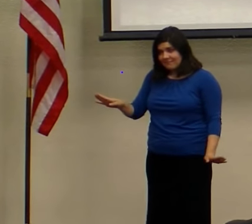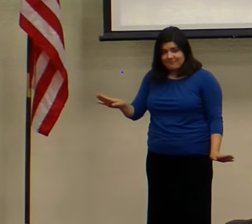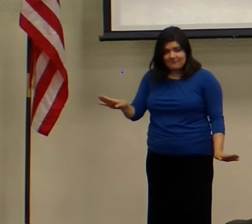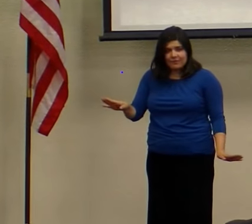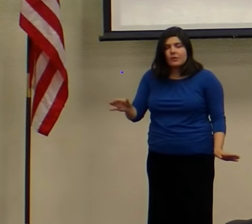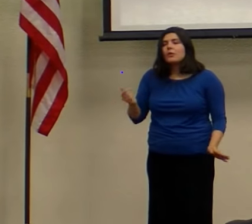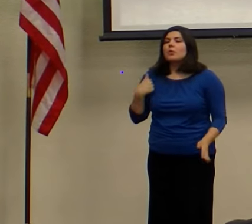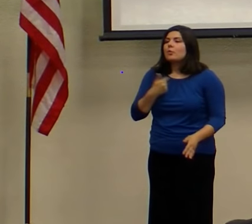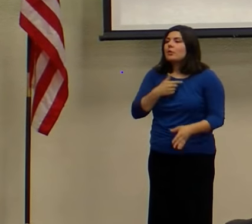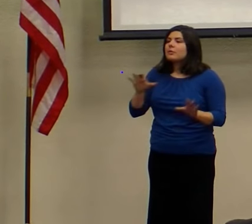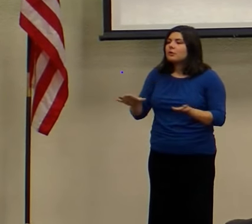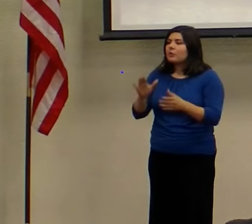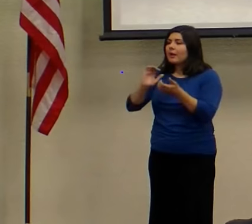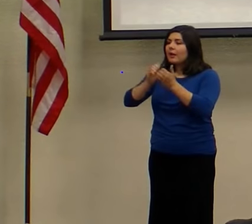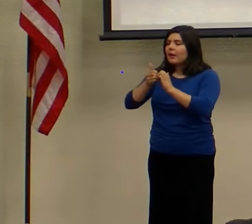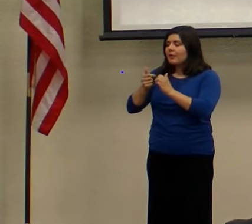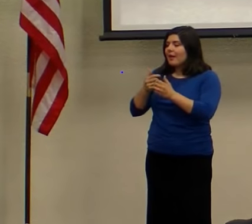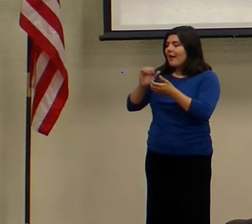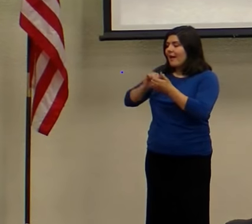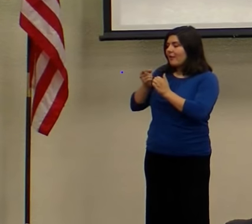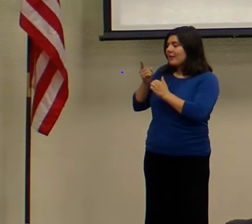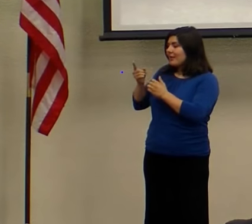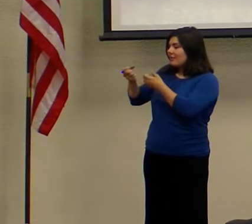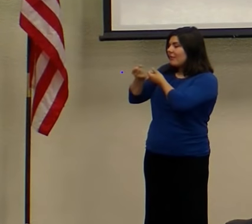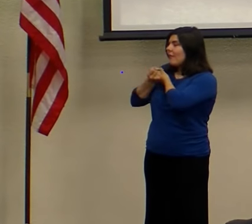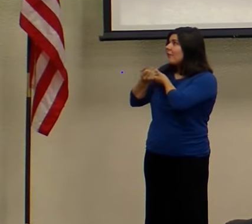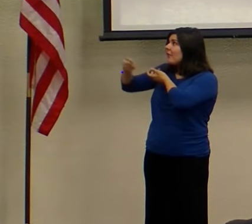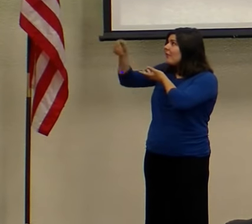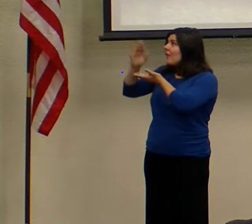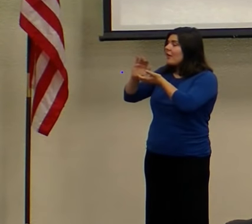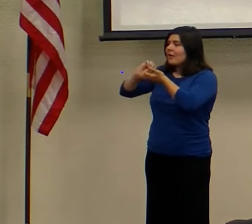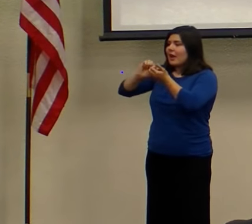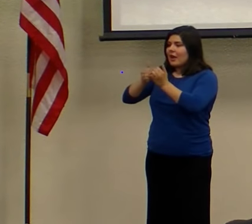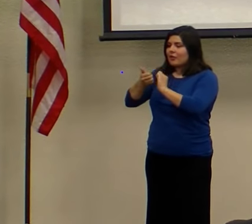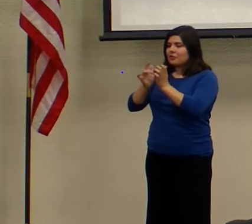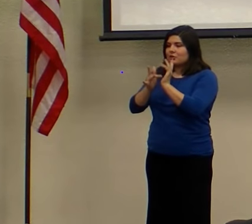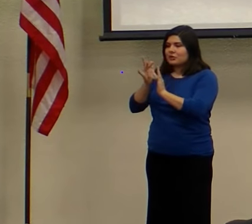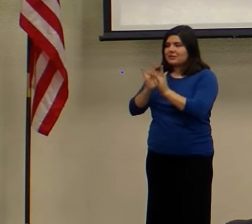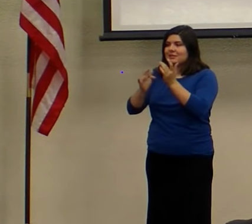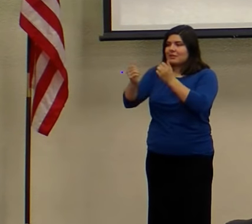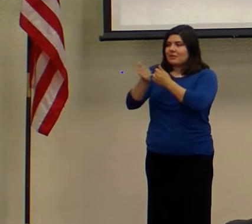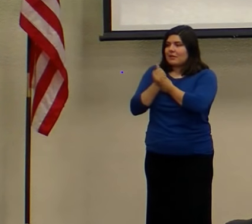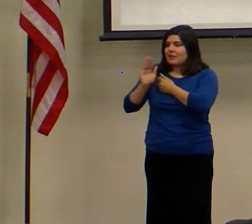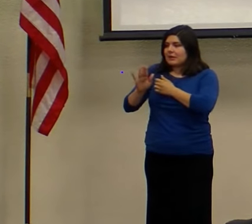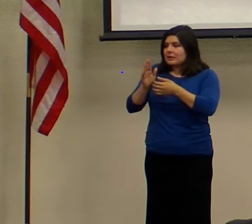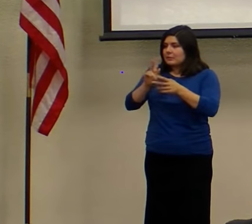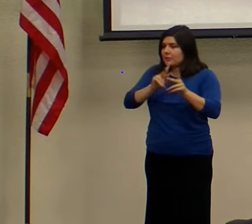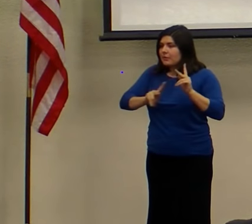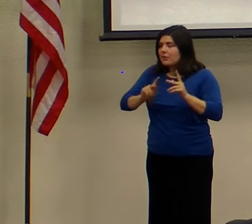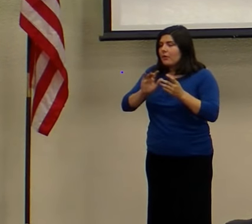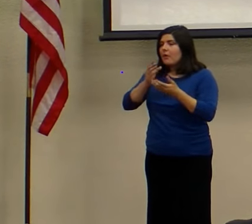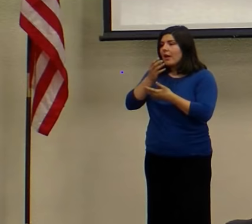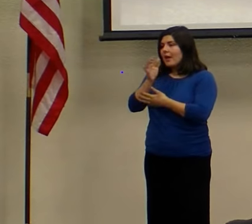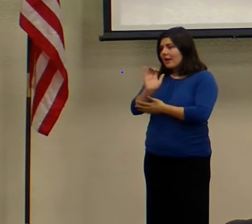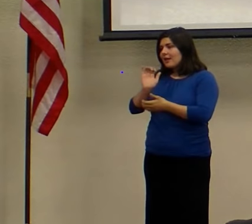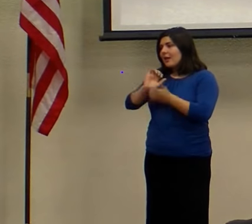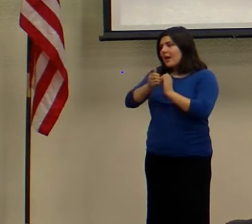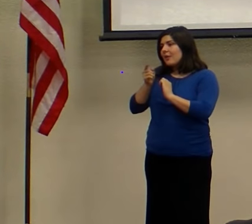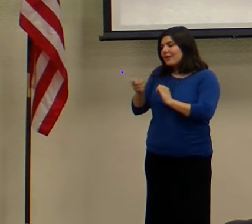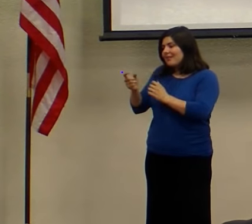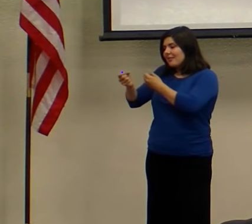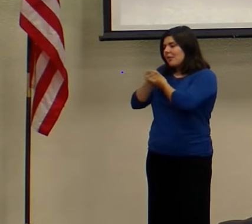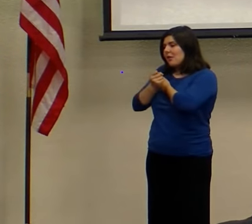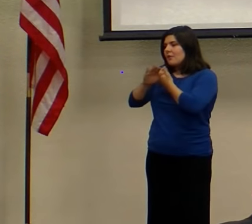we'll be doing that by looking at how he loved God, how he loved his people, and how he loved all of humanity.